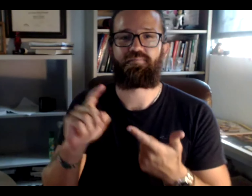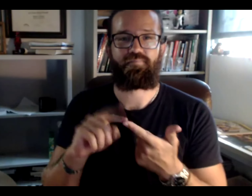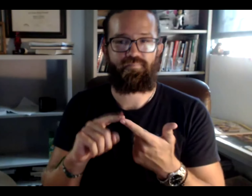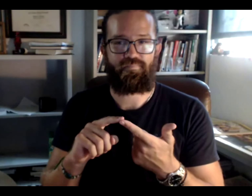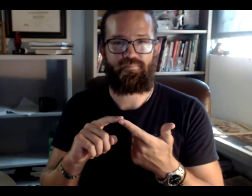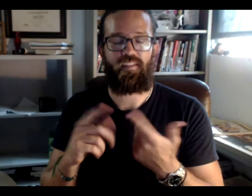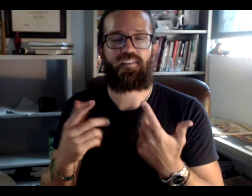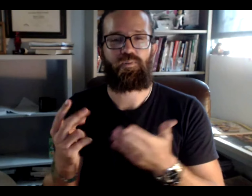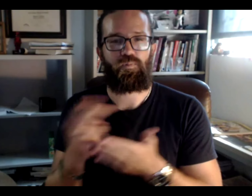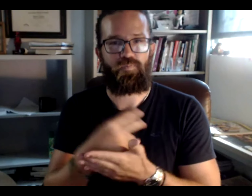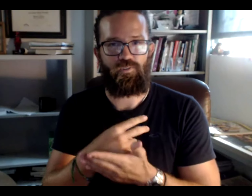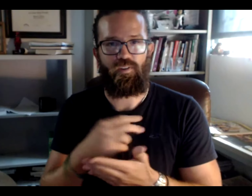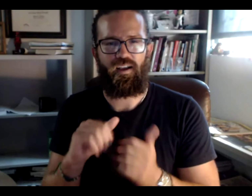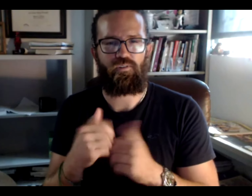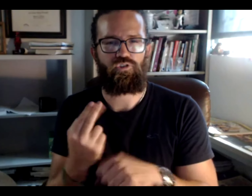Now let's review the syllabus.